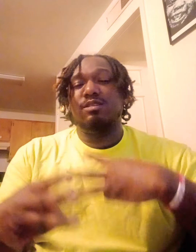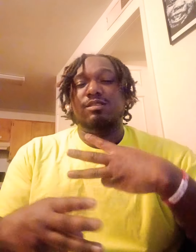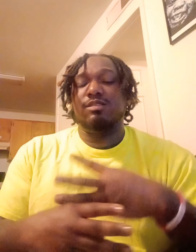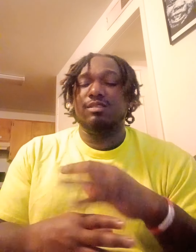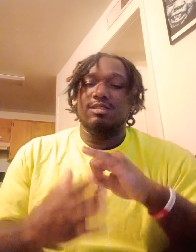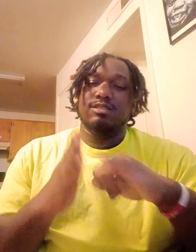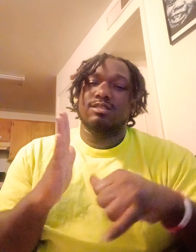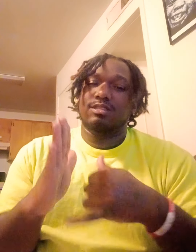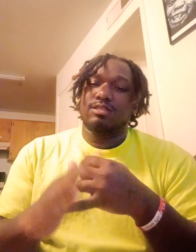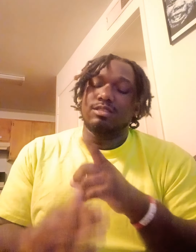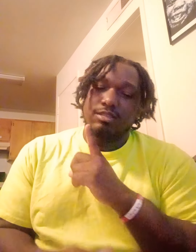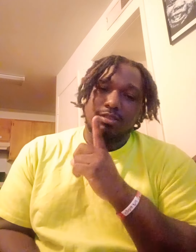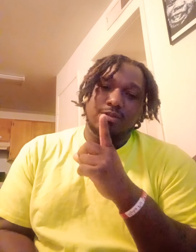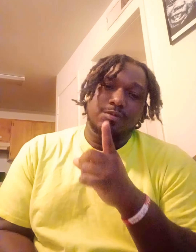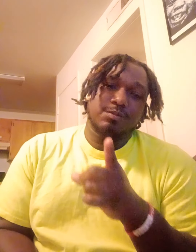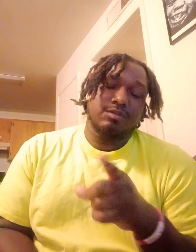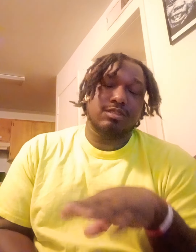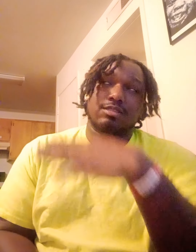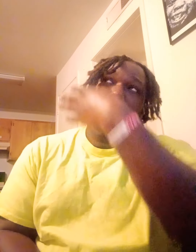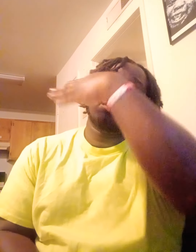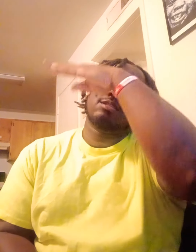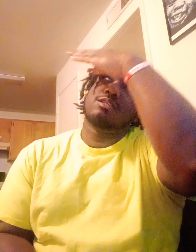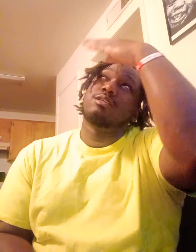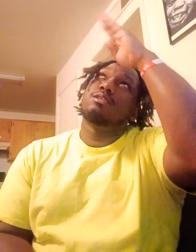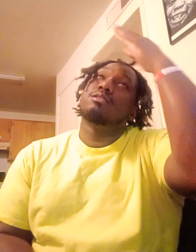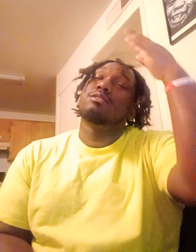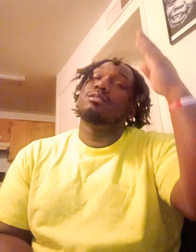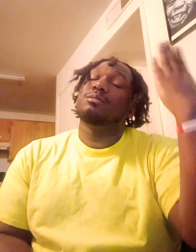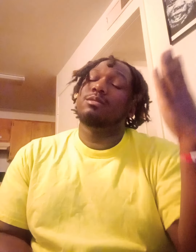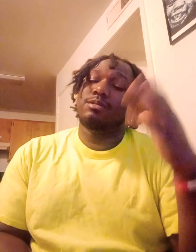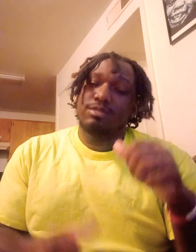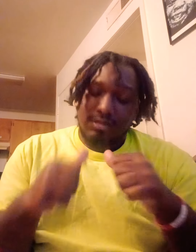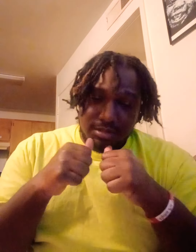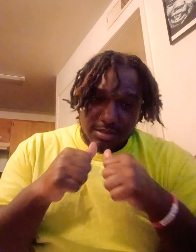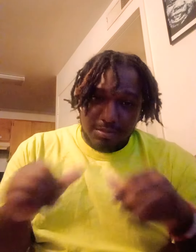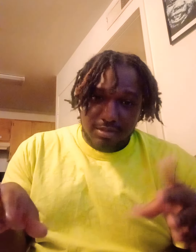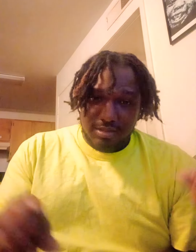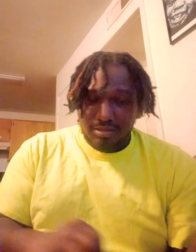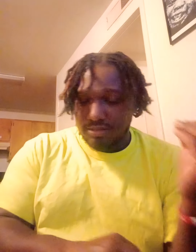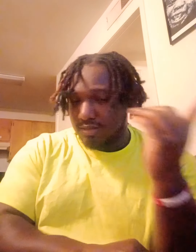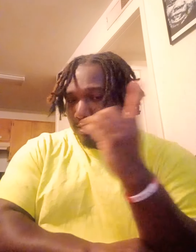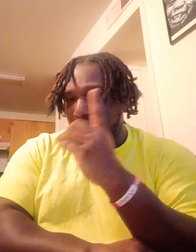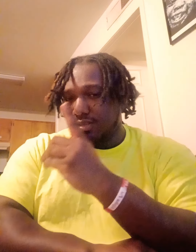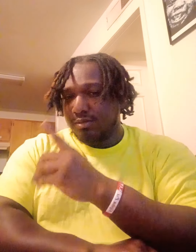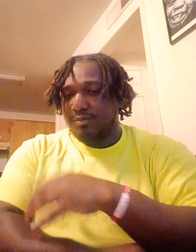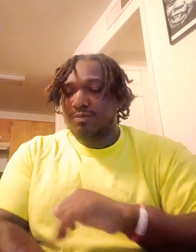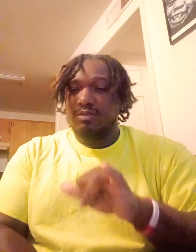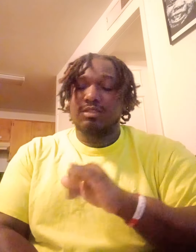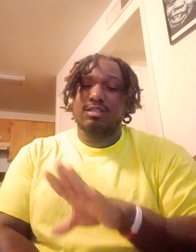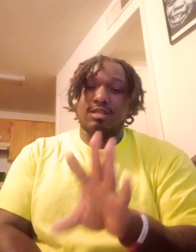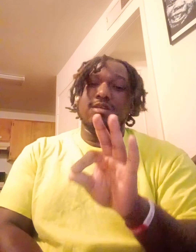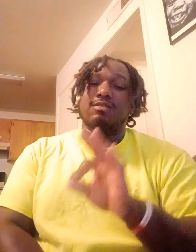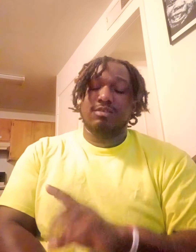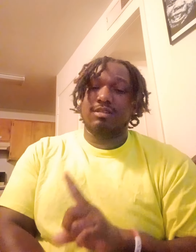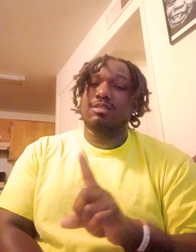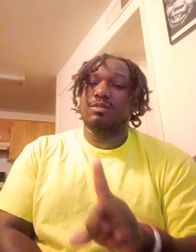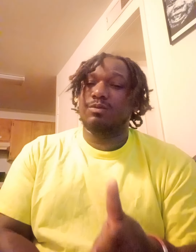Just be sure as the sky is blue I'm blessed the day that I found you